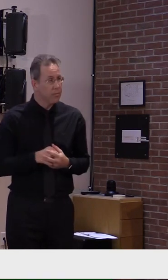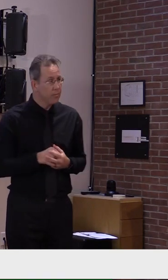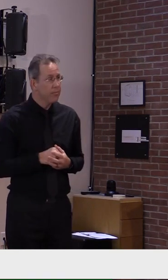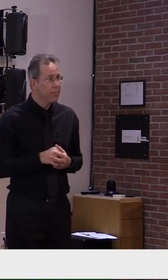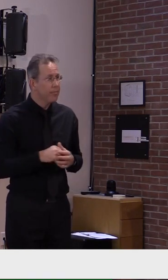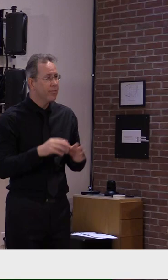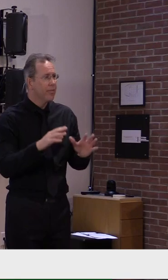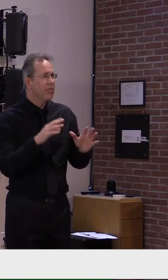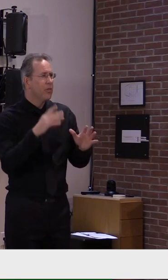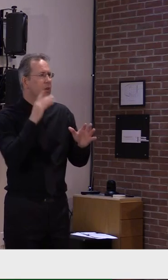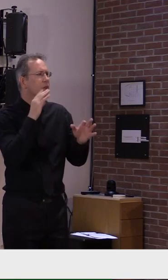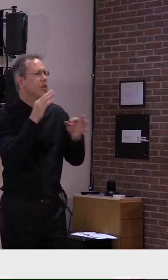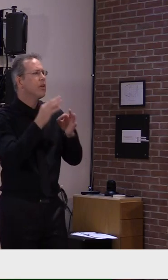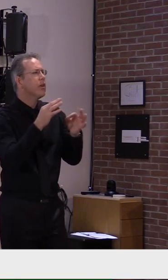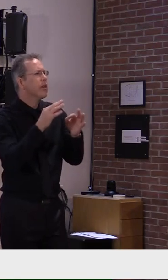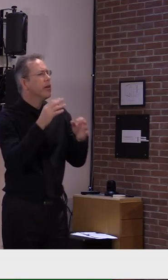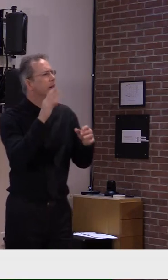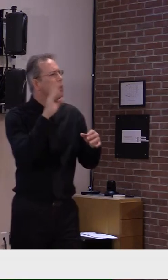to Dr. Levine.